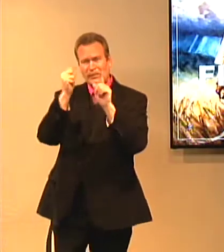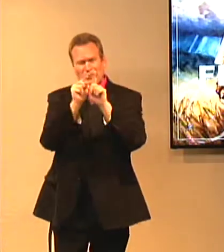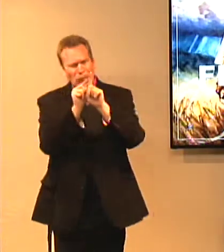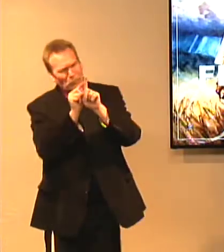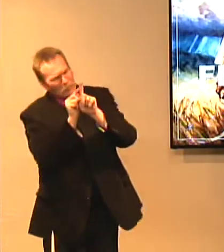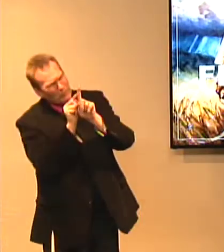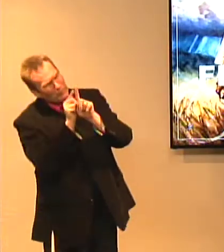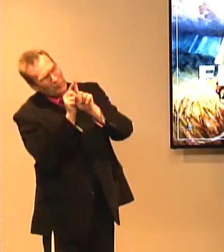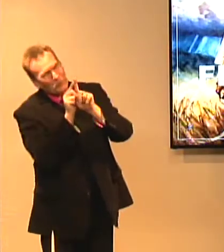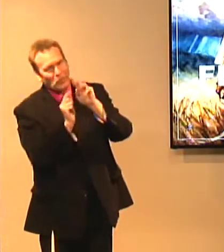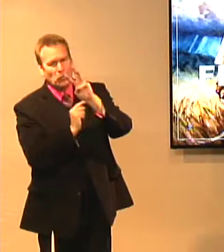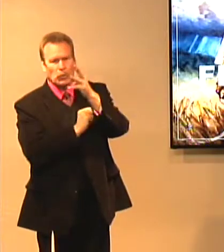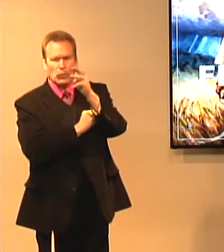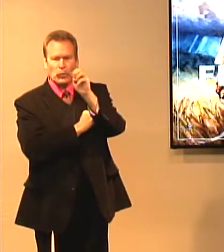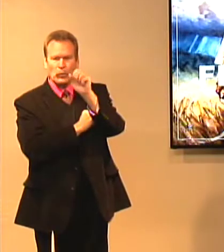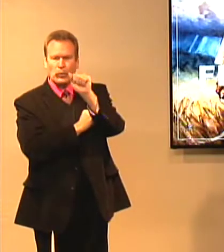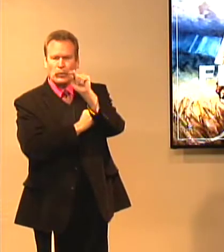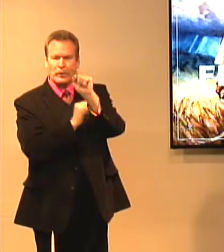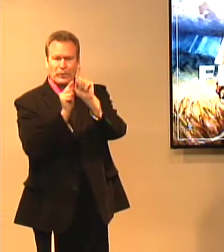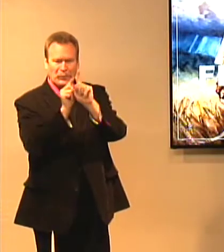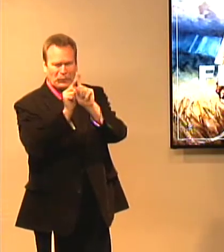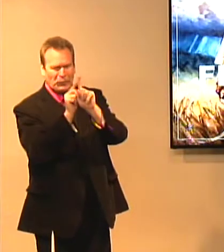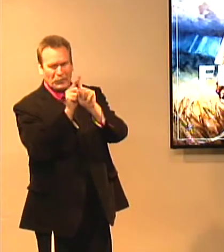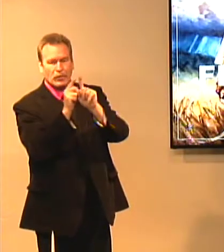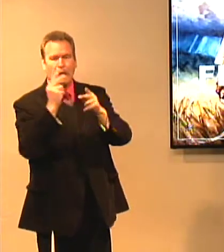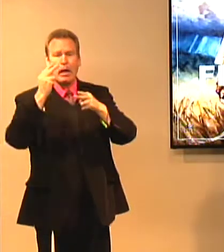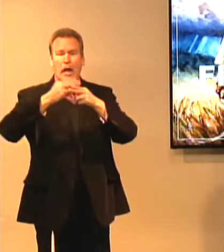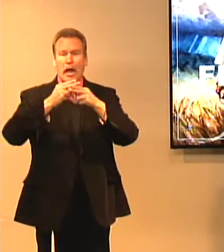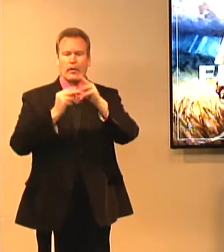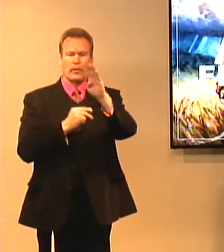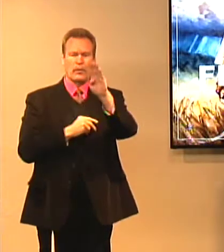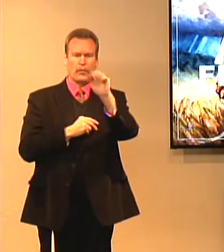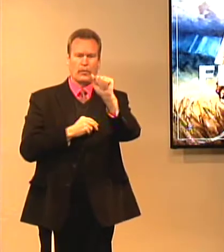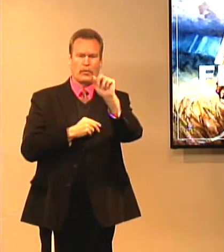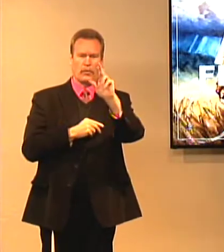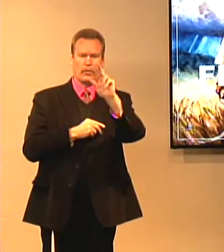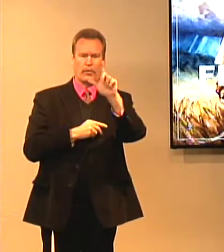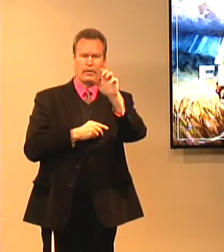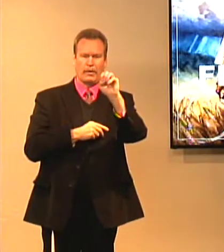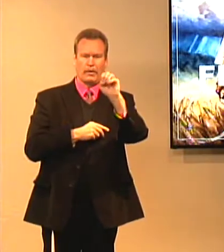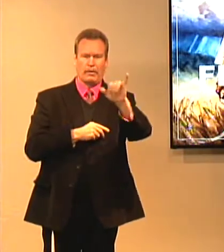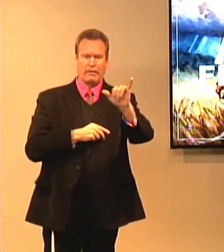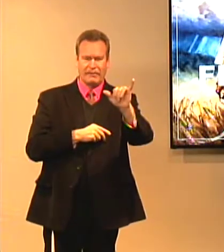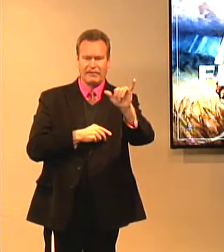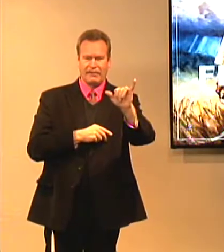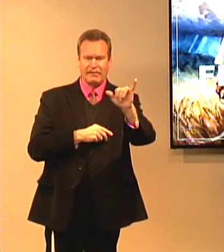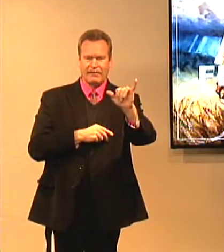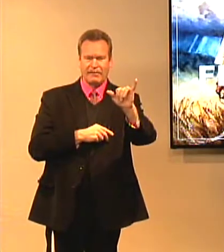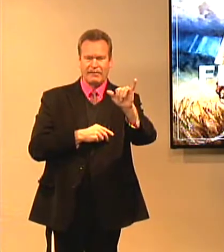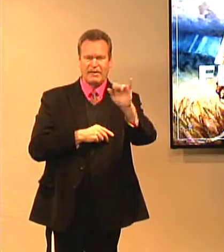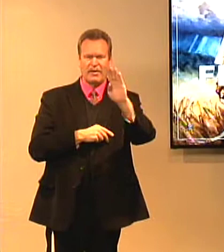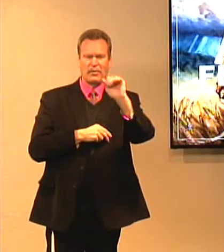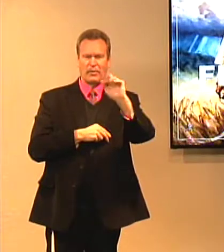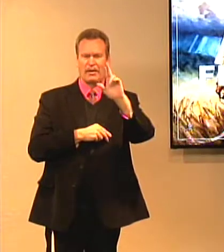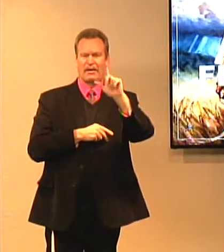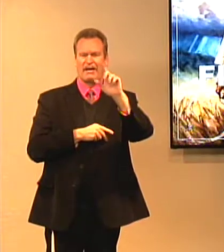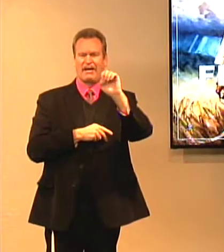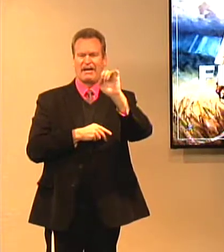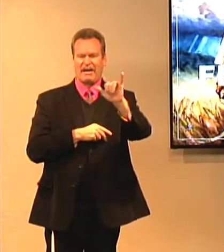And then the wheat starts to, the barley starts